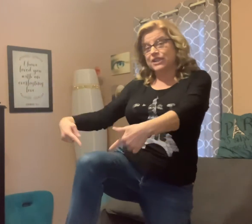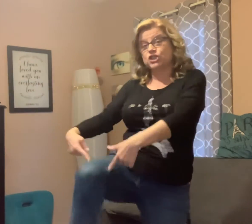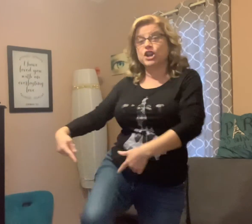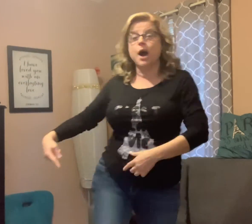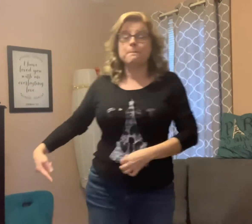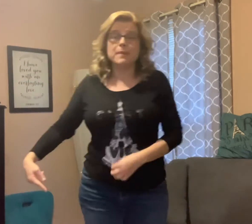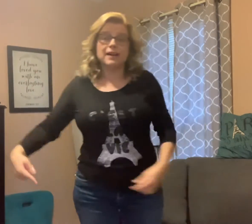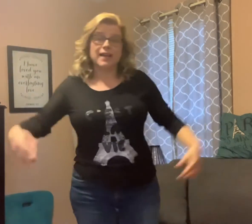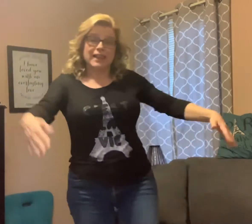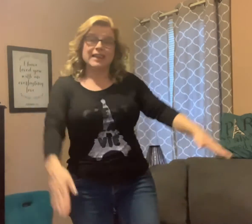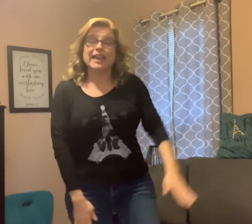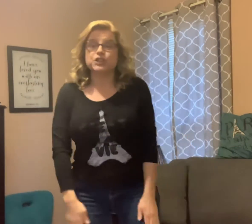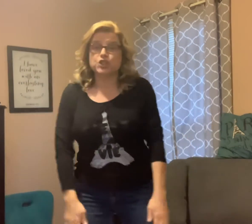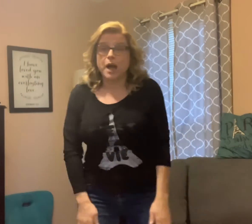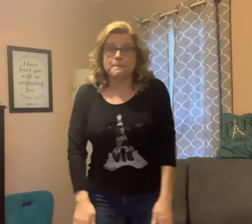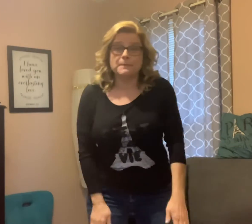Les genou.